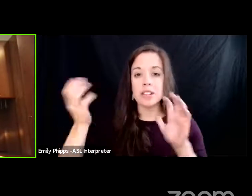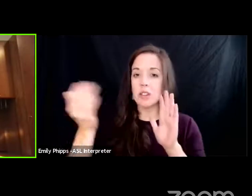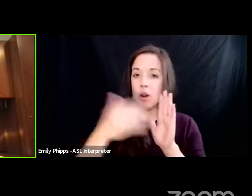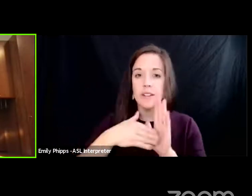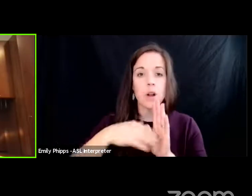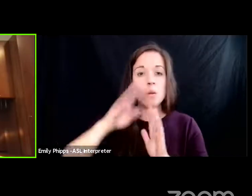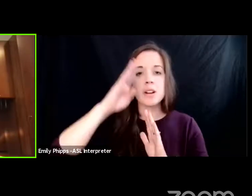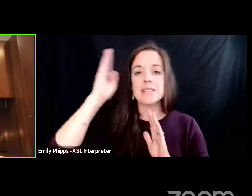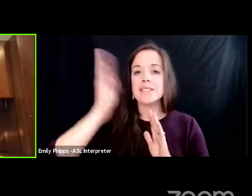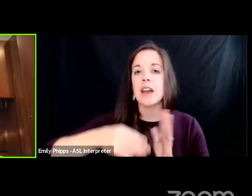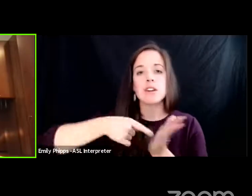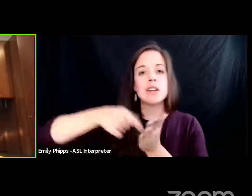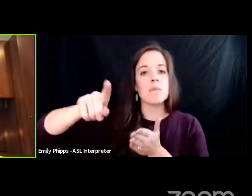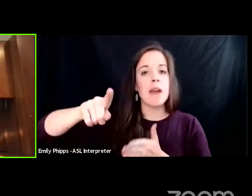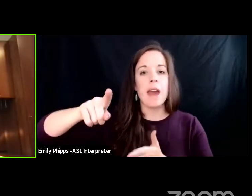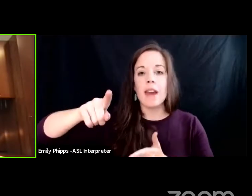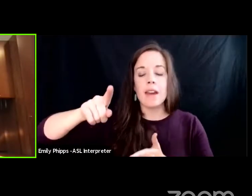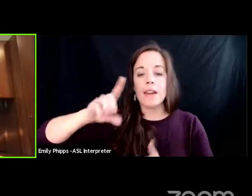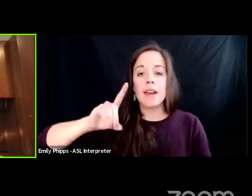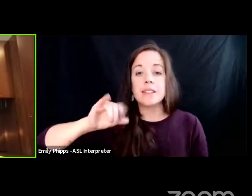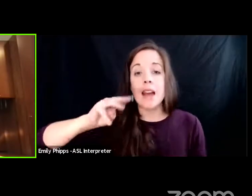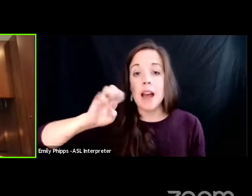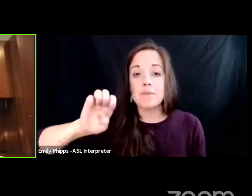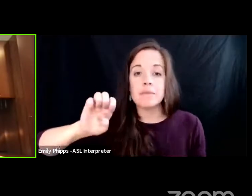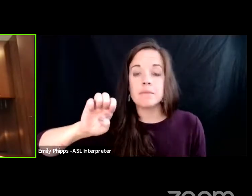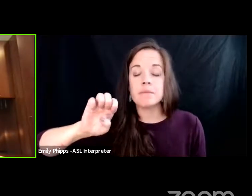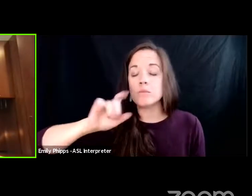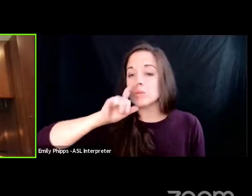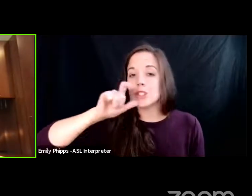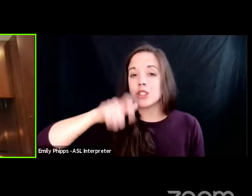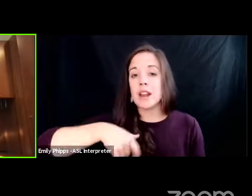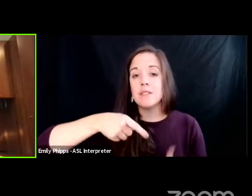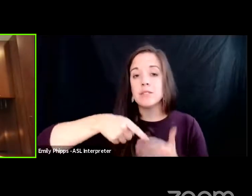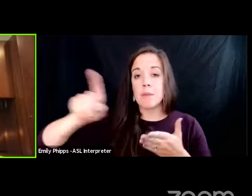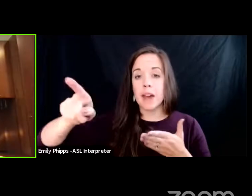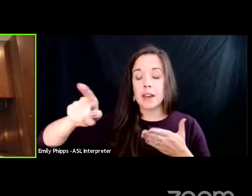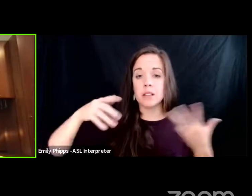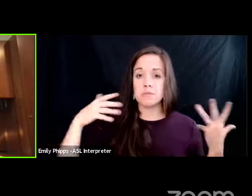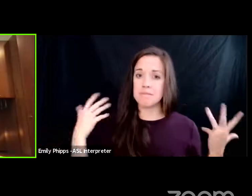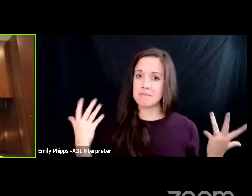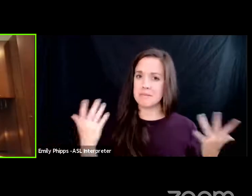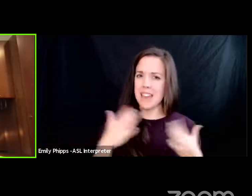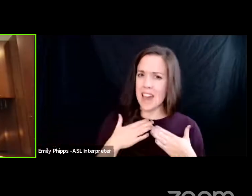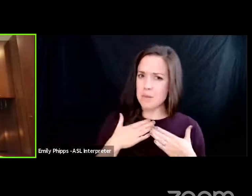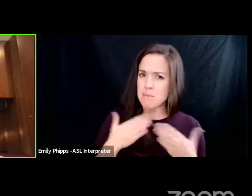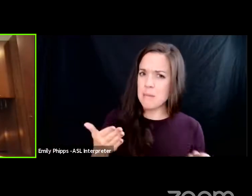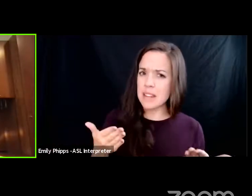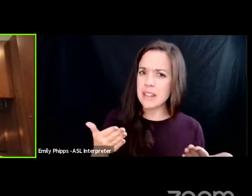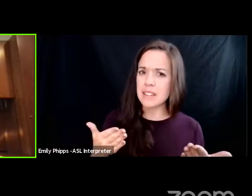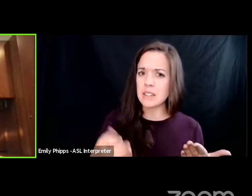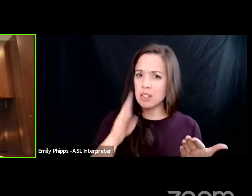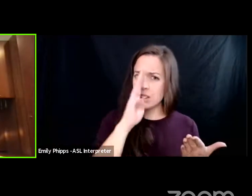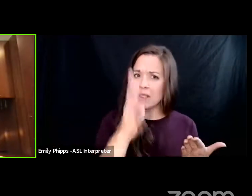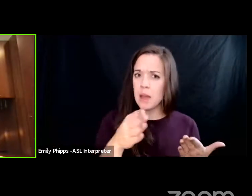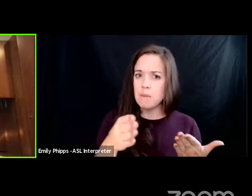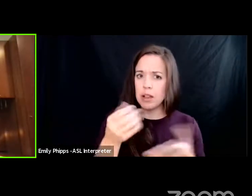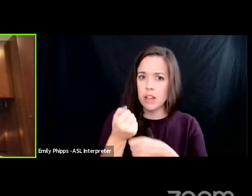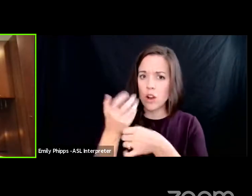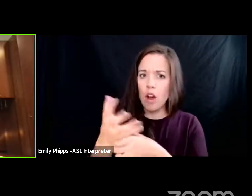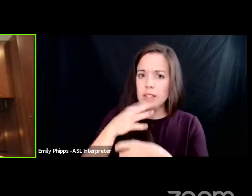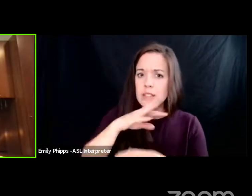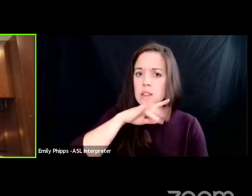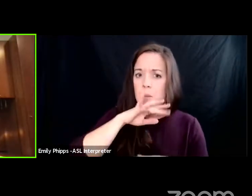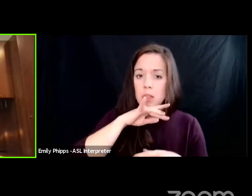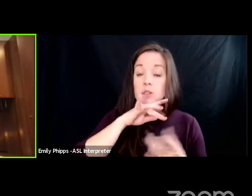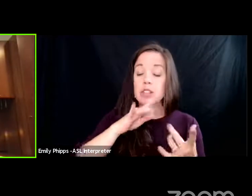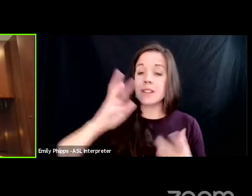never going to pay a dime we don't think we should have to pay despite the fact that they admitted to deliberately causing the pollution in